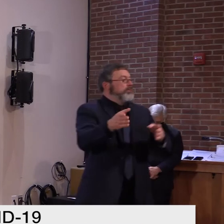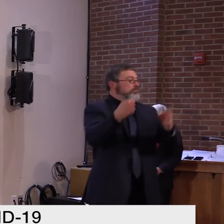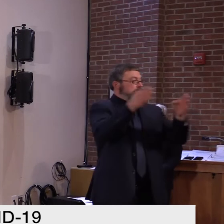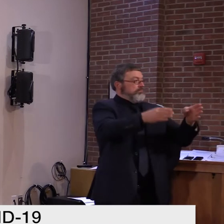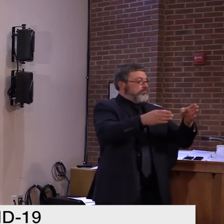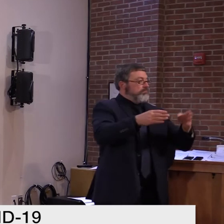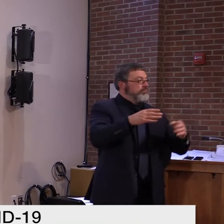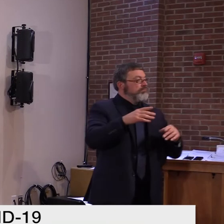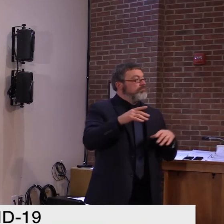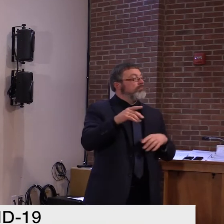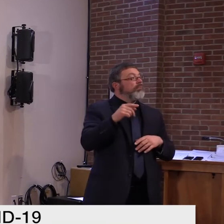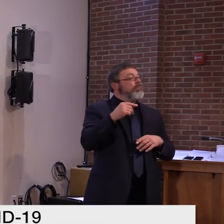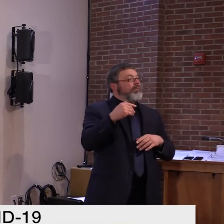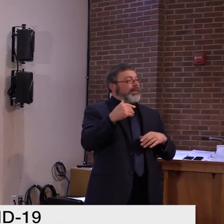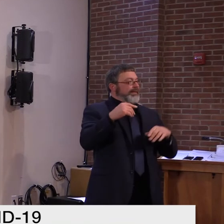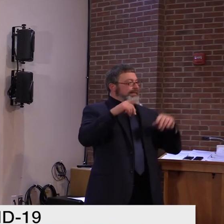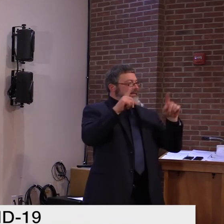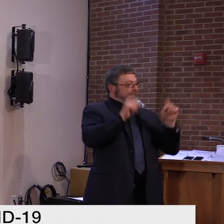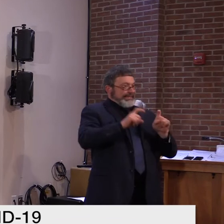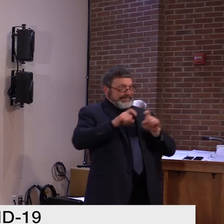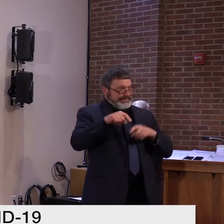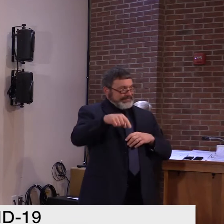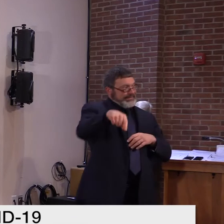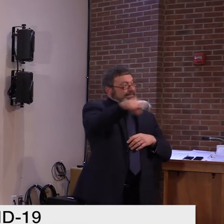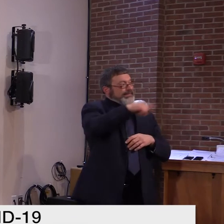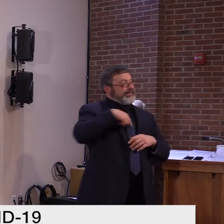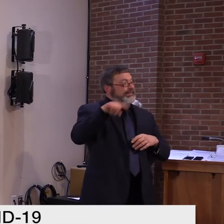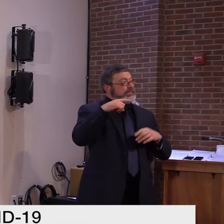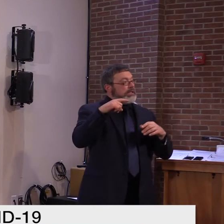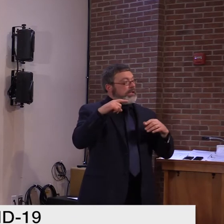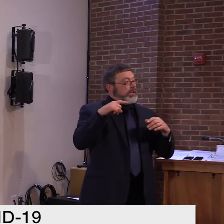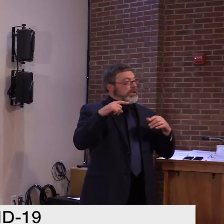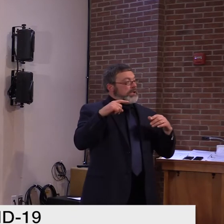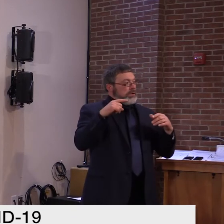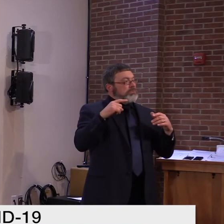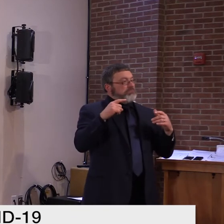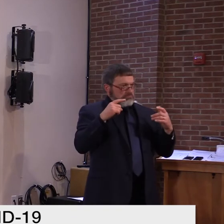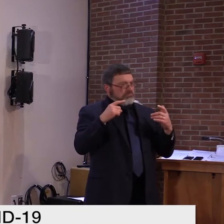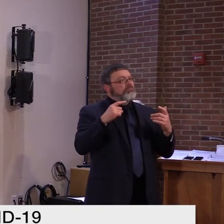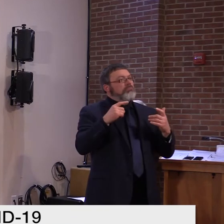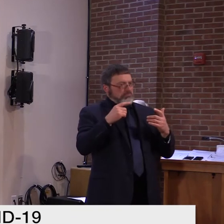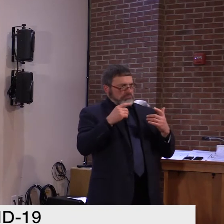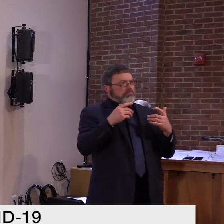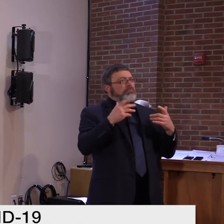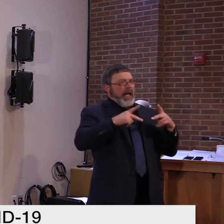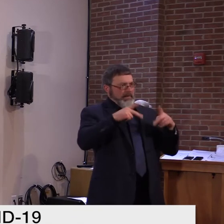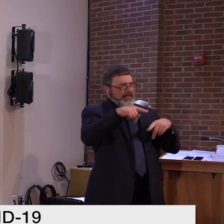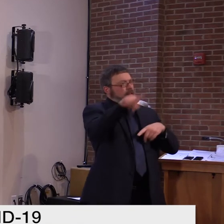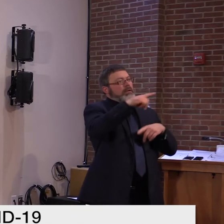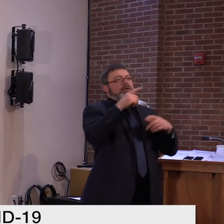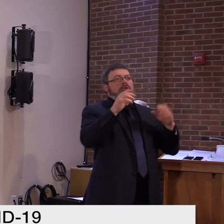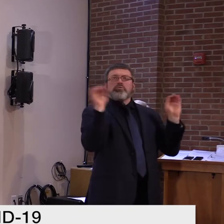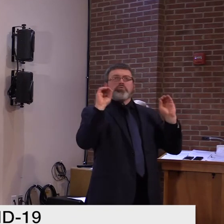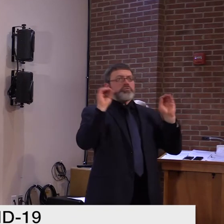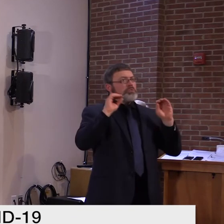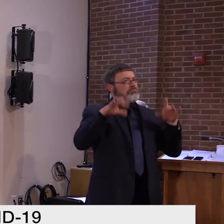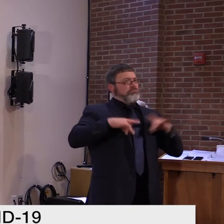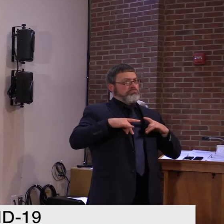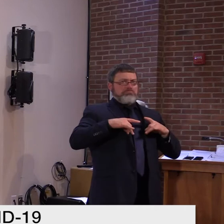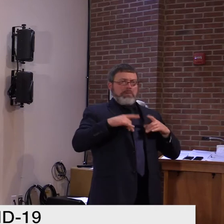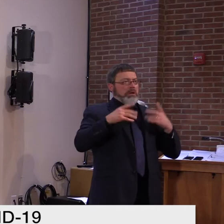that are not testing positive. And so we know that the whole population is kind of being sampled reasonably well.